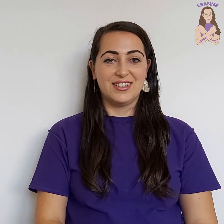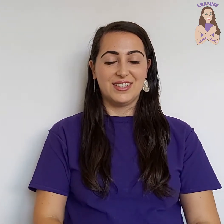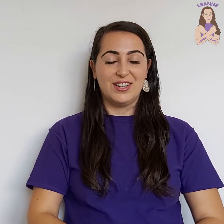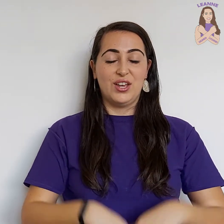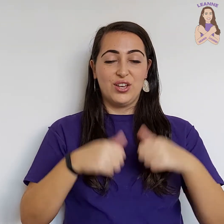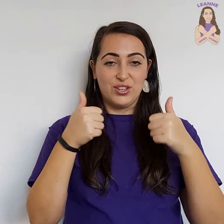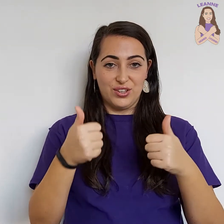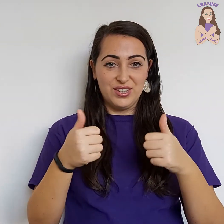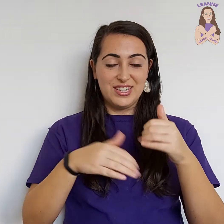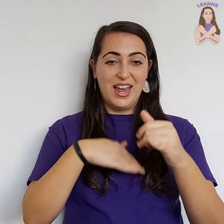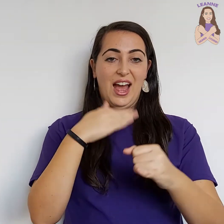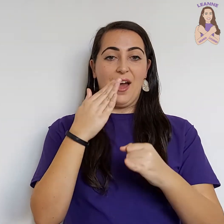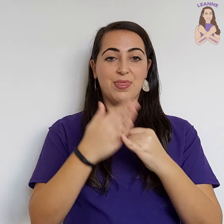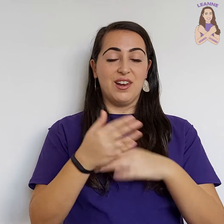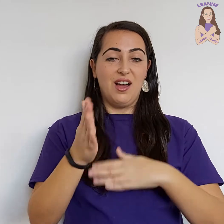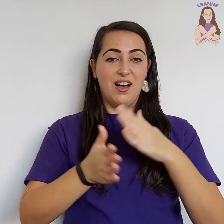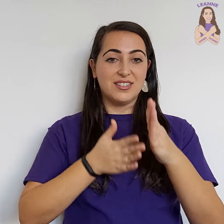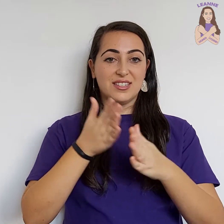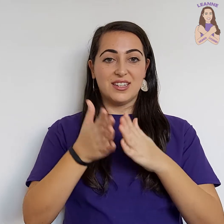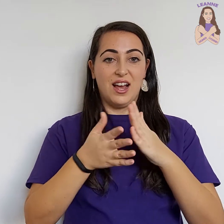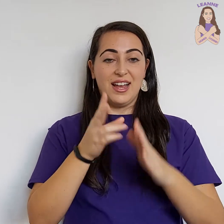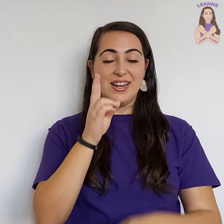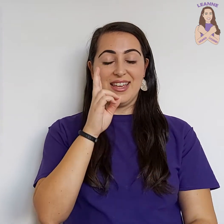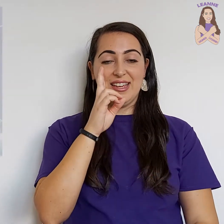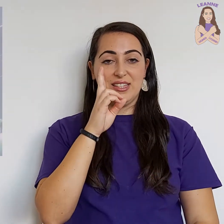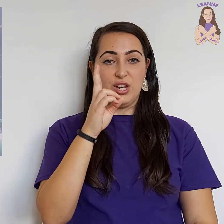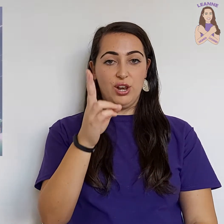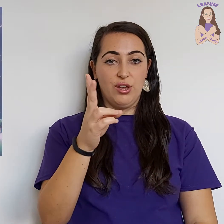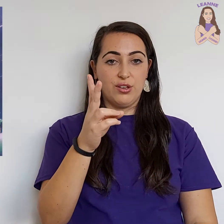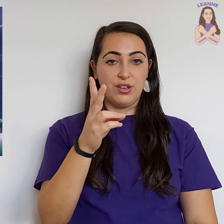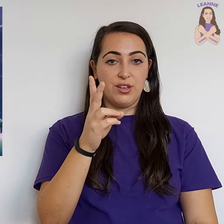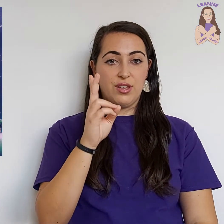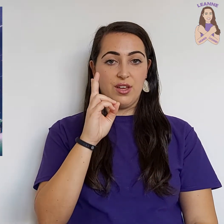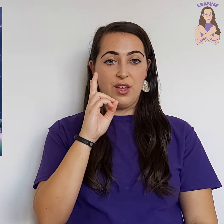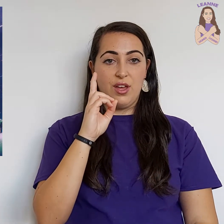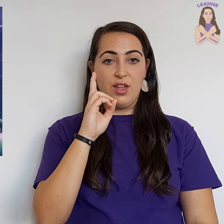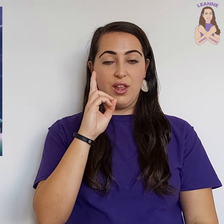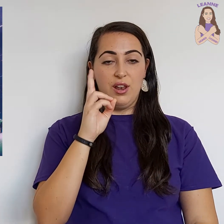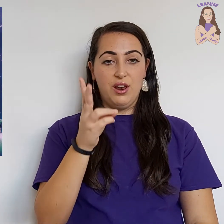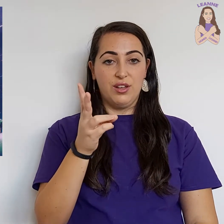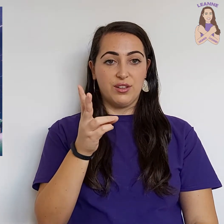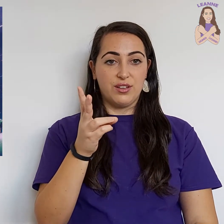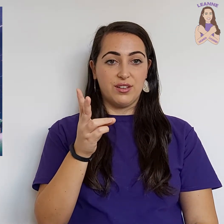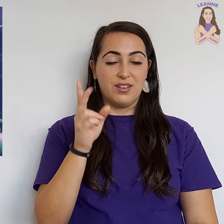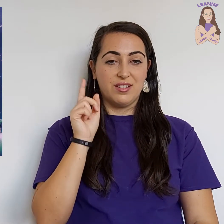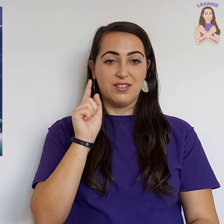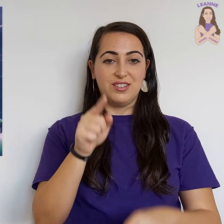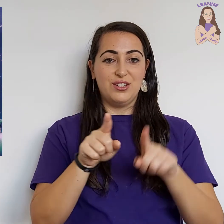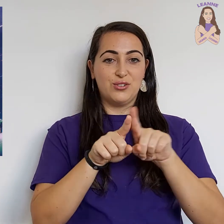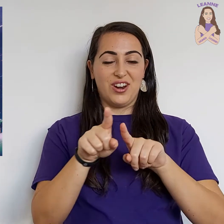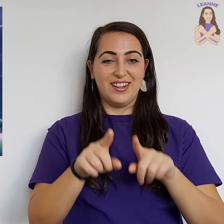Good. And the last sign is look, look. You try.